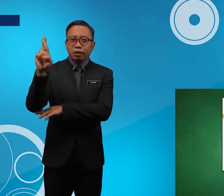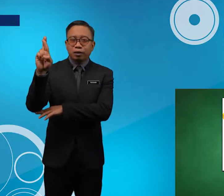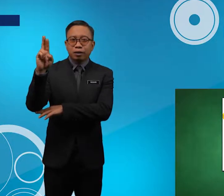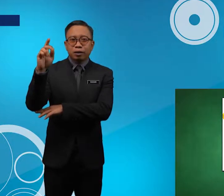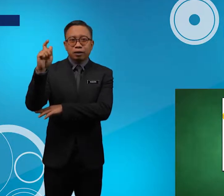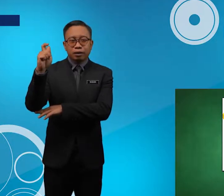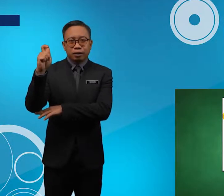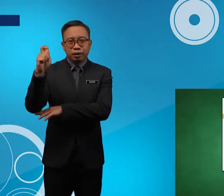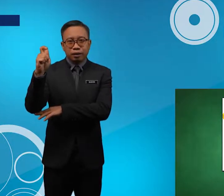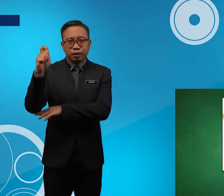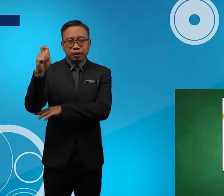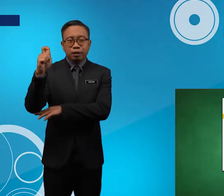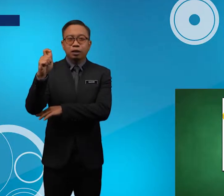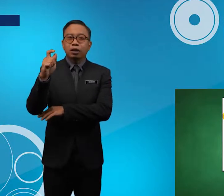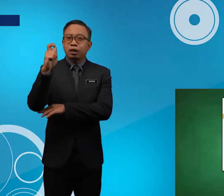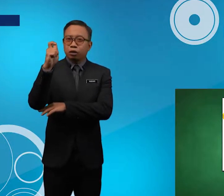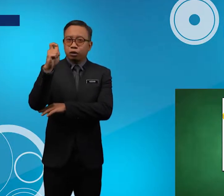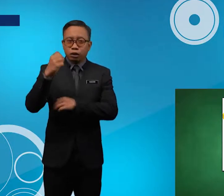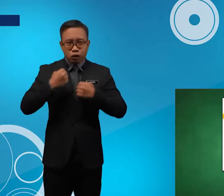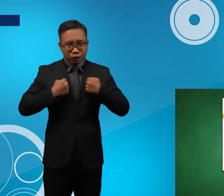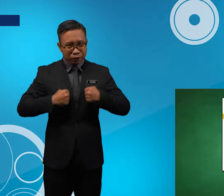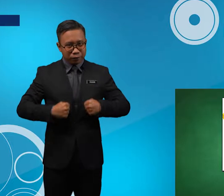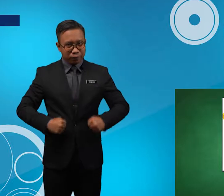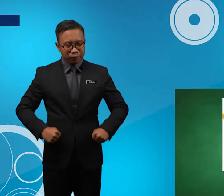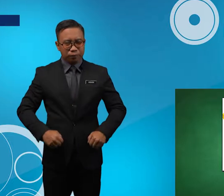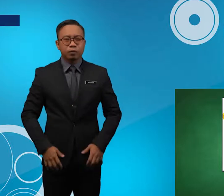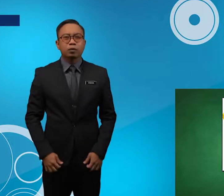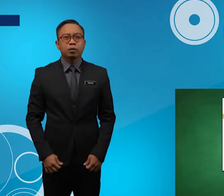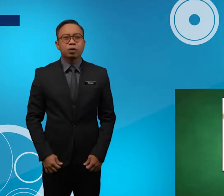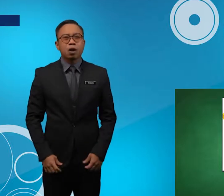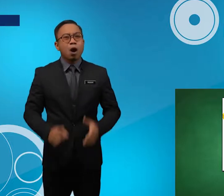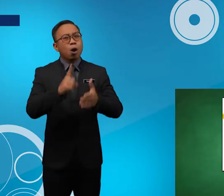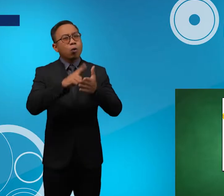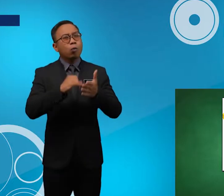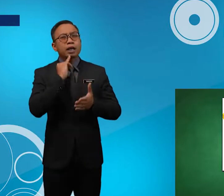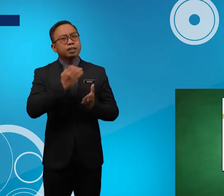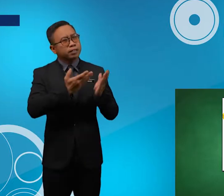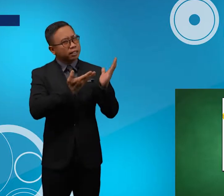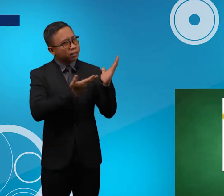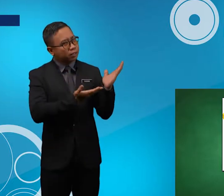T T-Shirt T What is this?